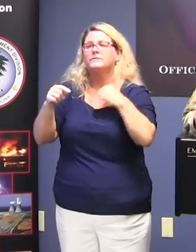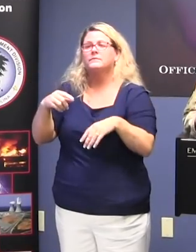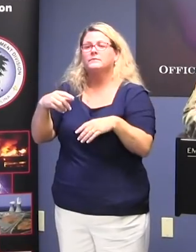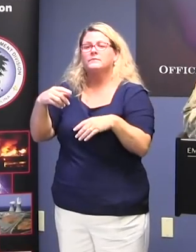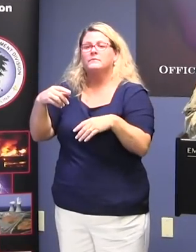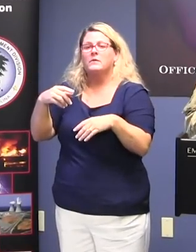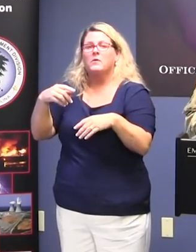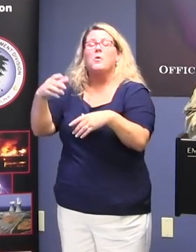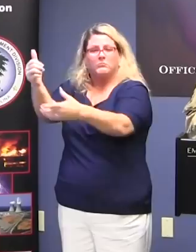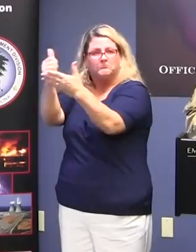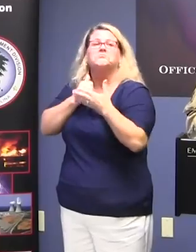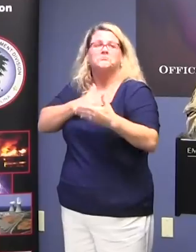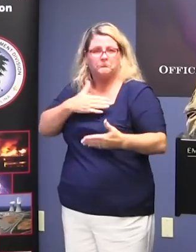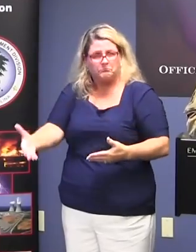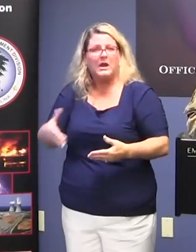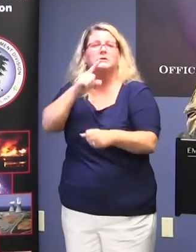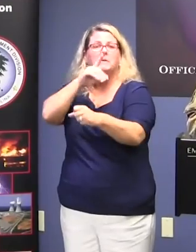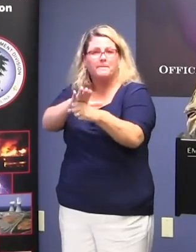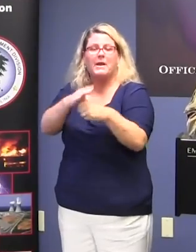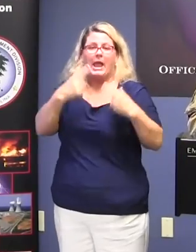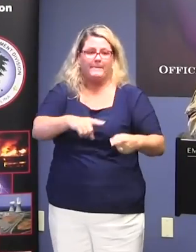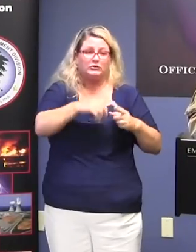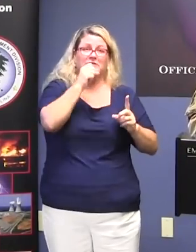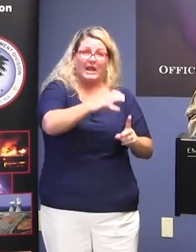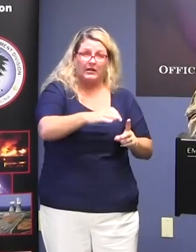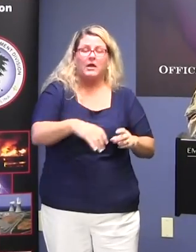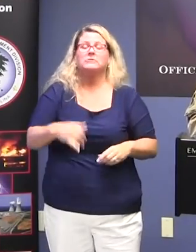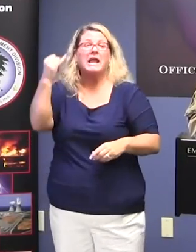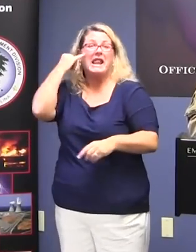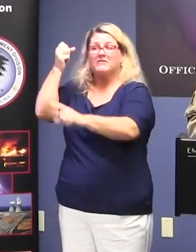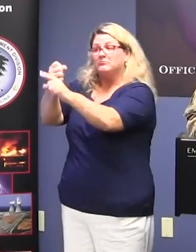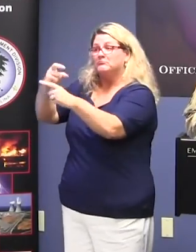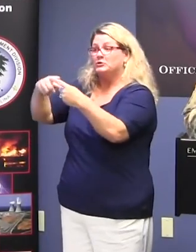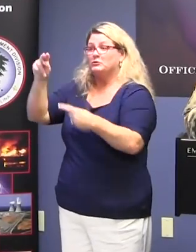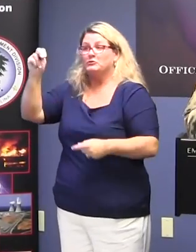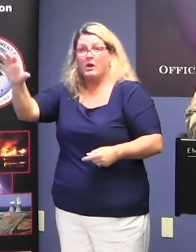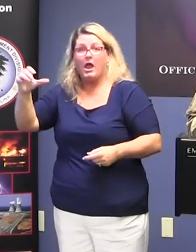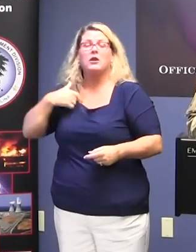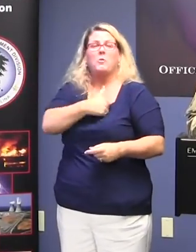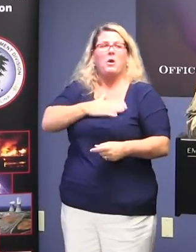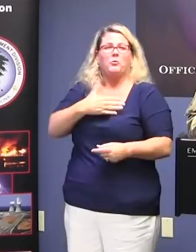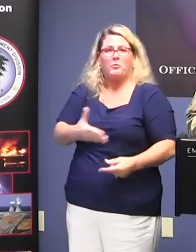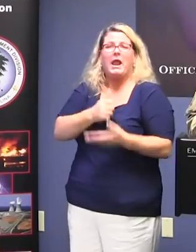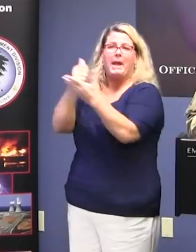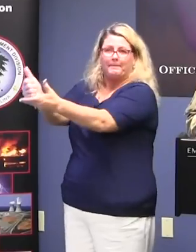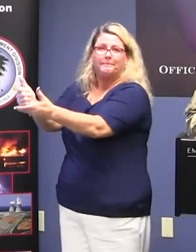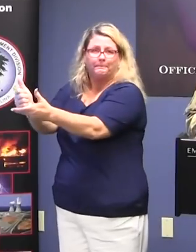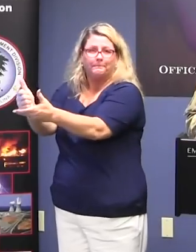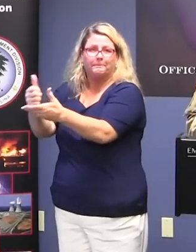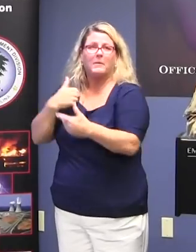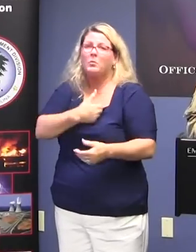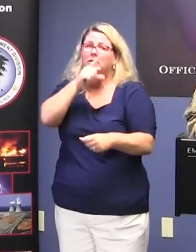assets from them if something happens in South Carolina, and they're getting commitments from us for assets if something happens in North Carolina.